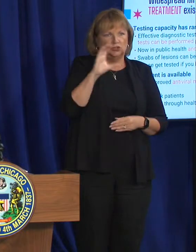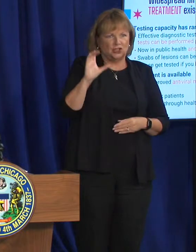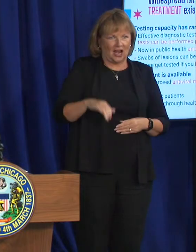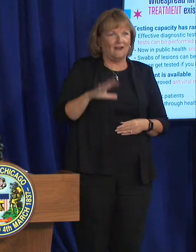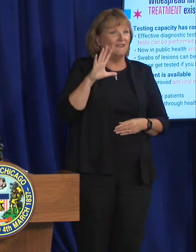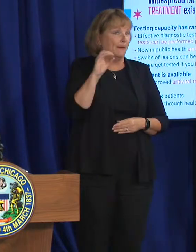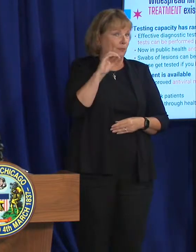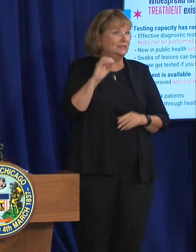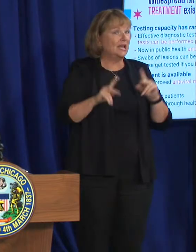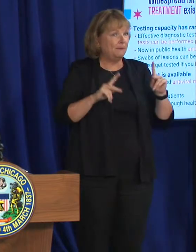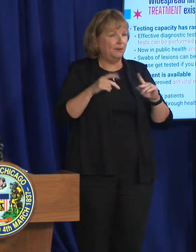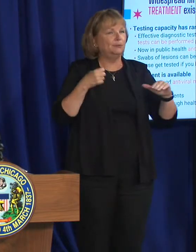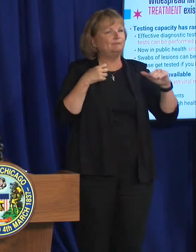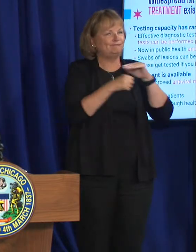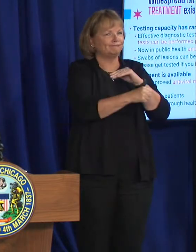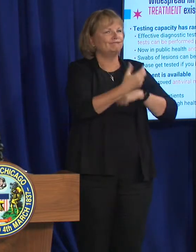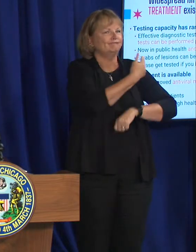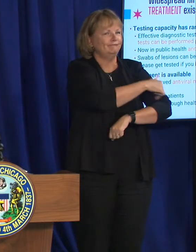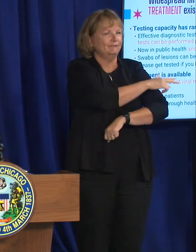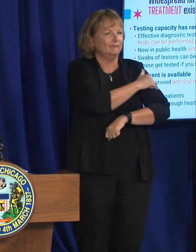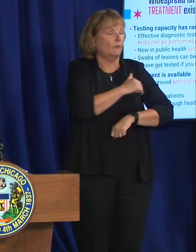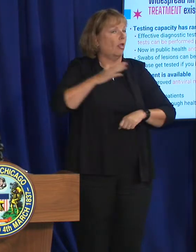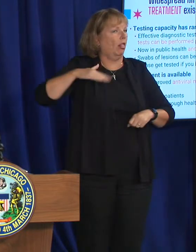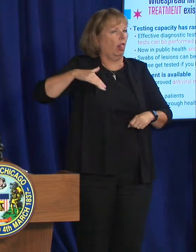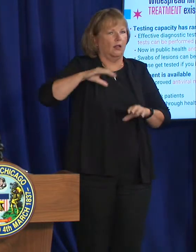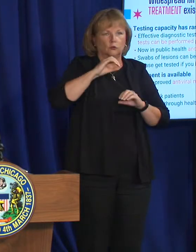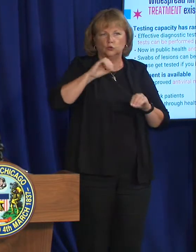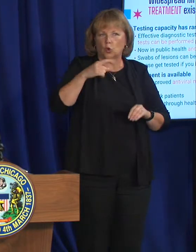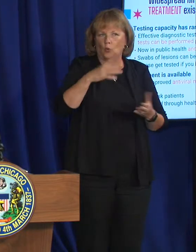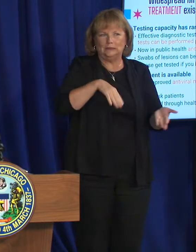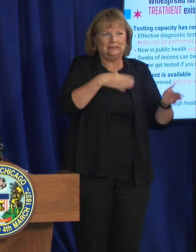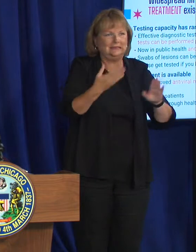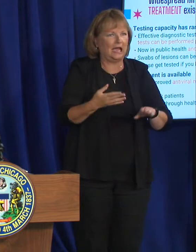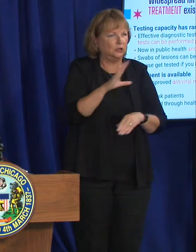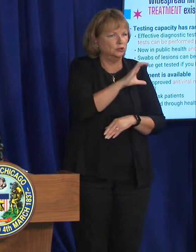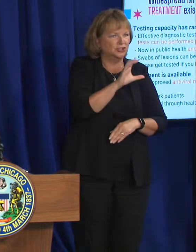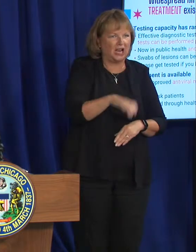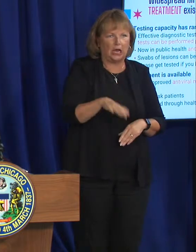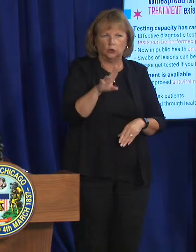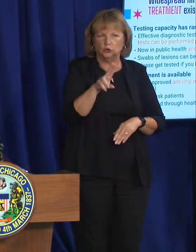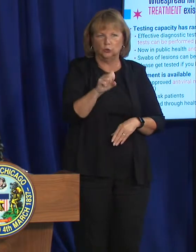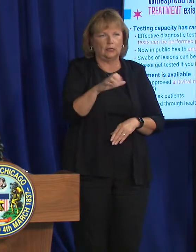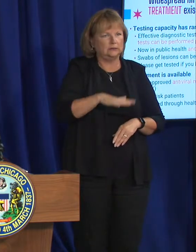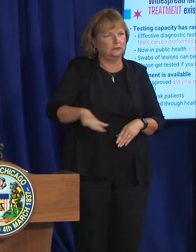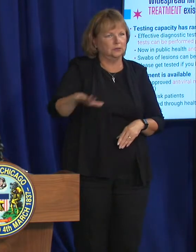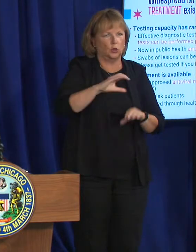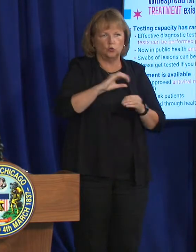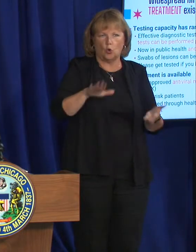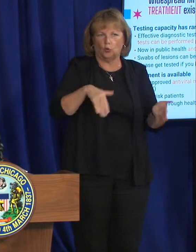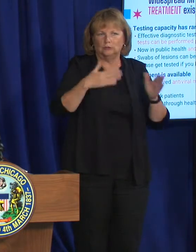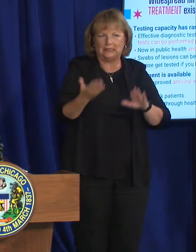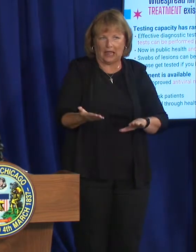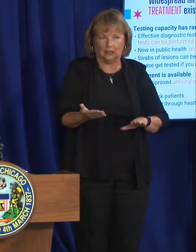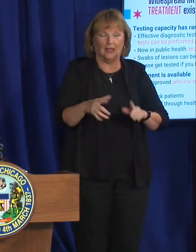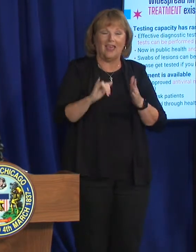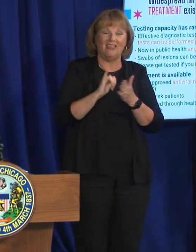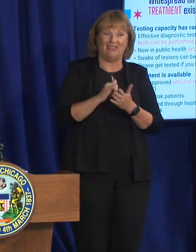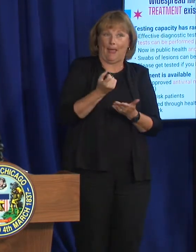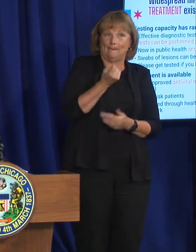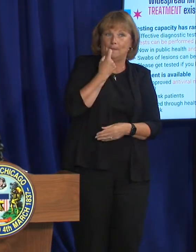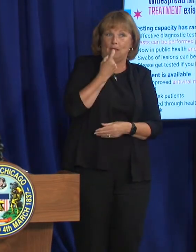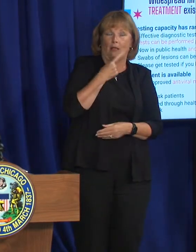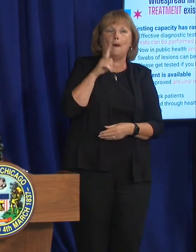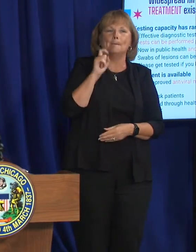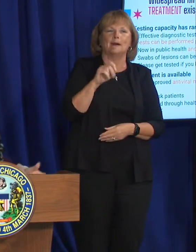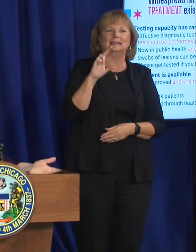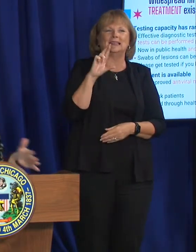have been hospitalized. We've had no deaths here in Chicago or across the country. And this needs to be prescribed through a health care